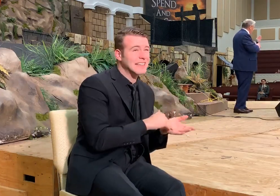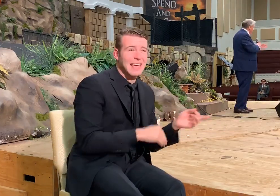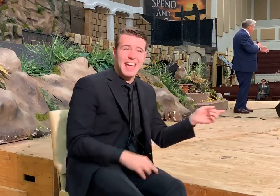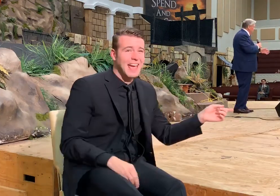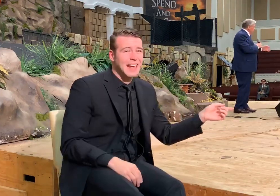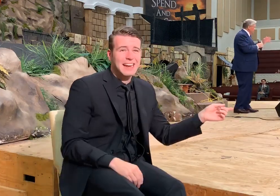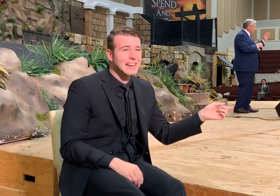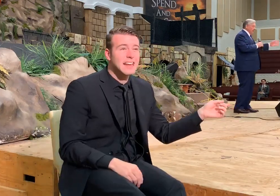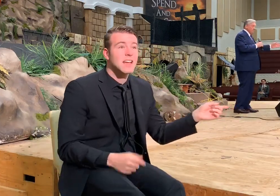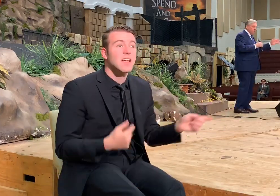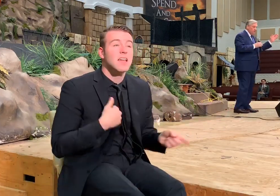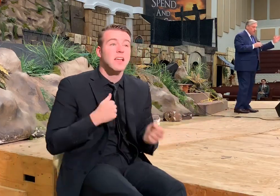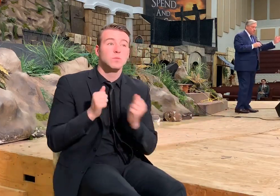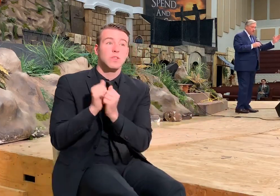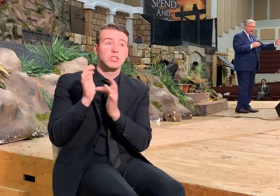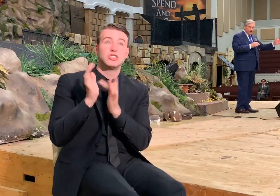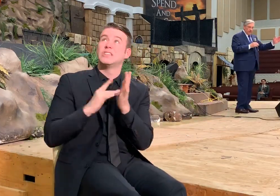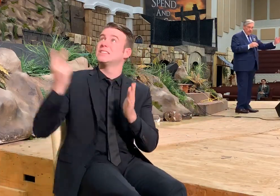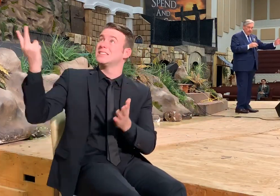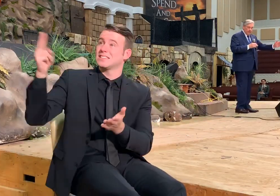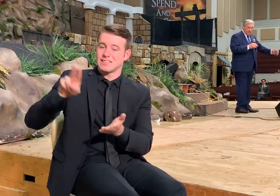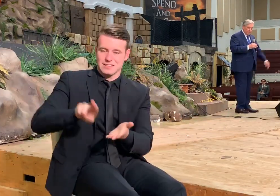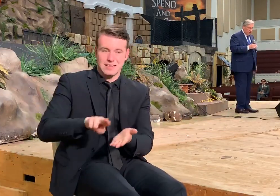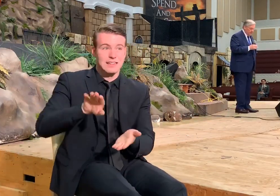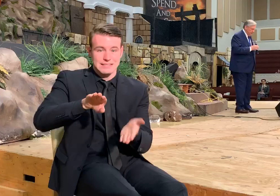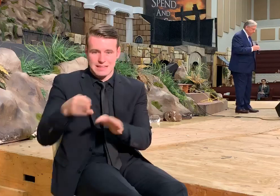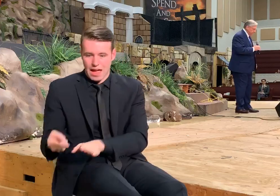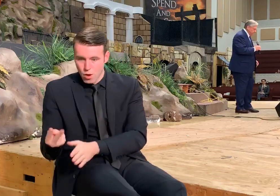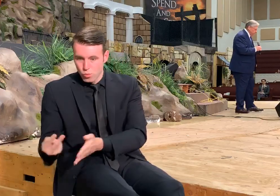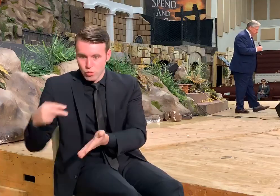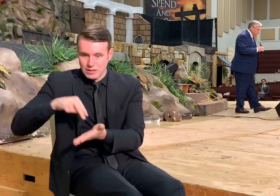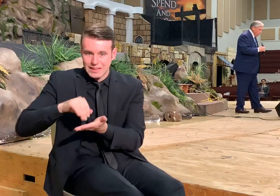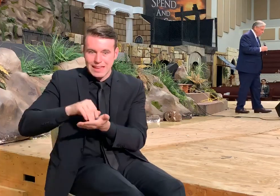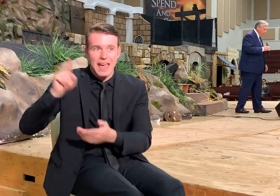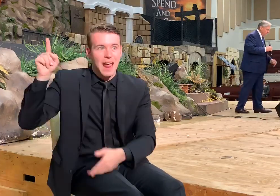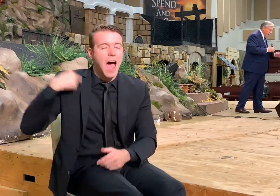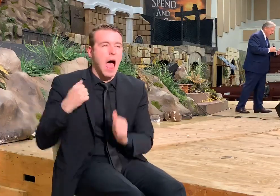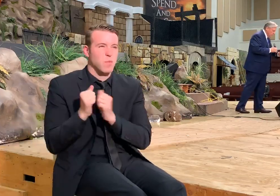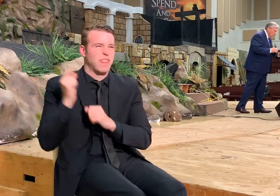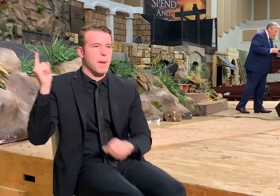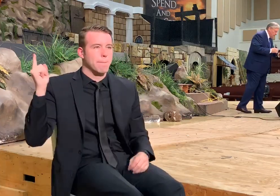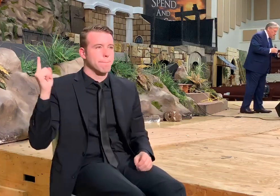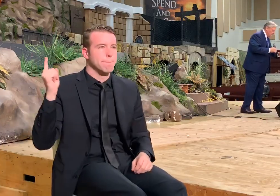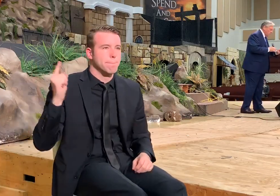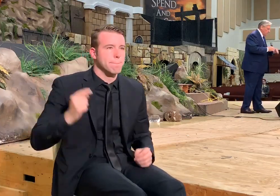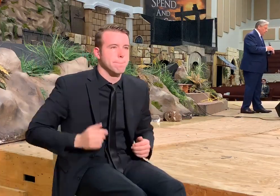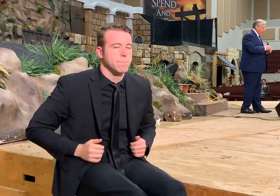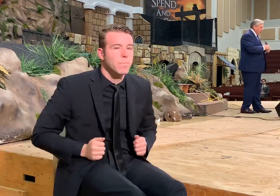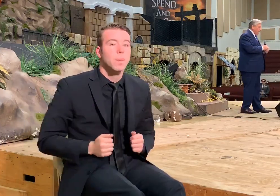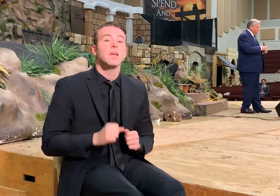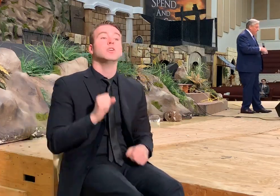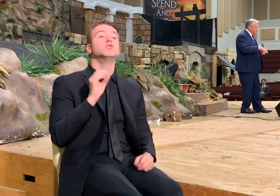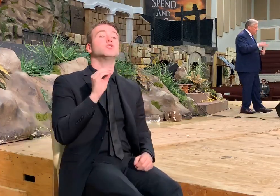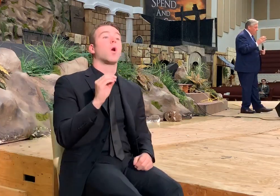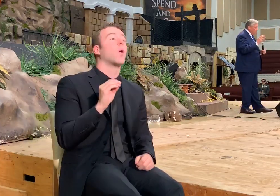But I'm going to get buried in the name of the one that's rising again. Can you say, man? Amen. And so,